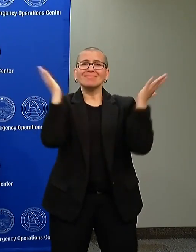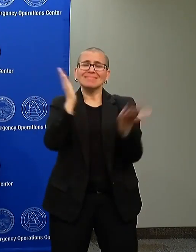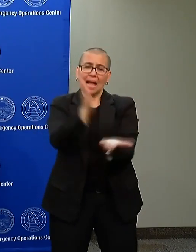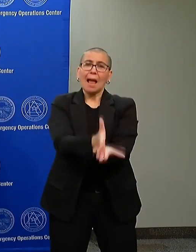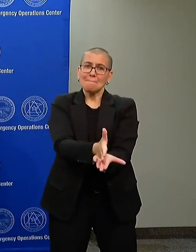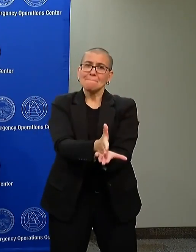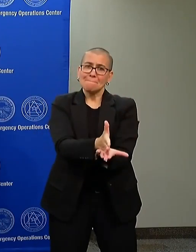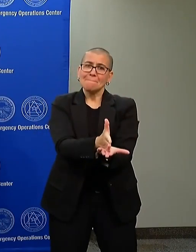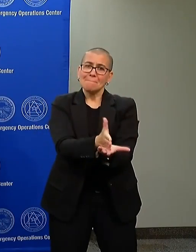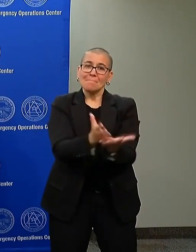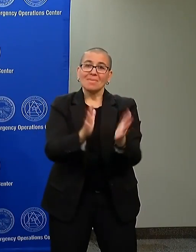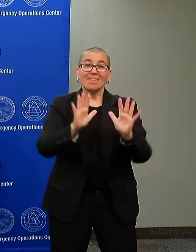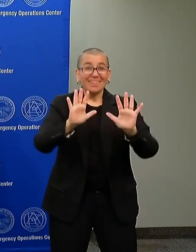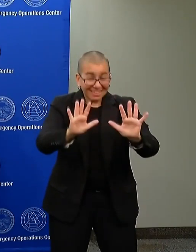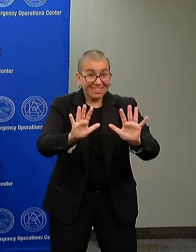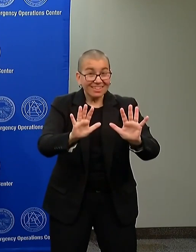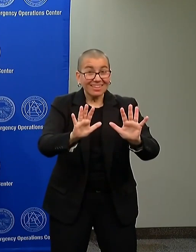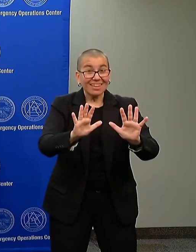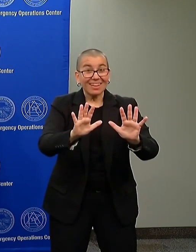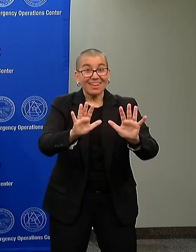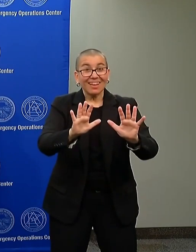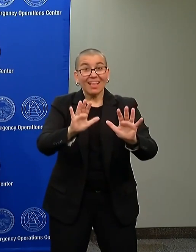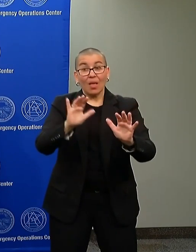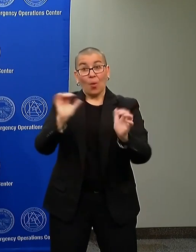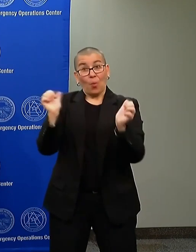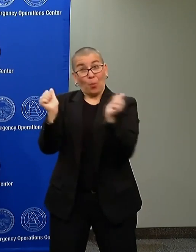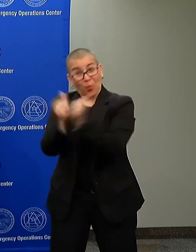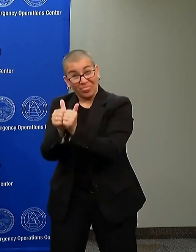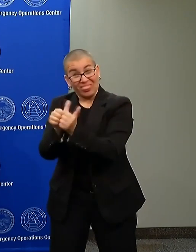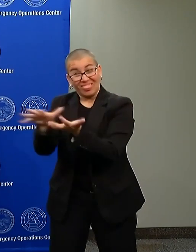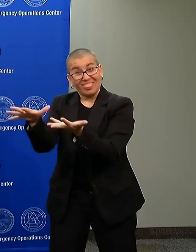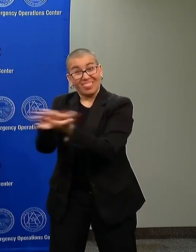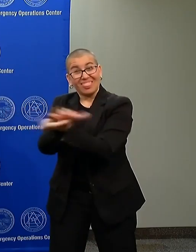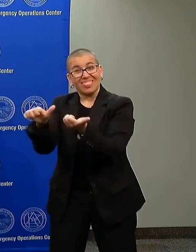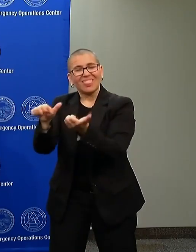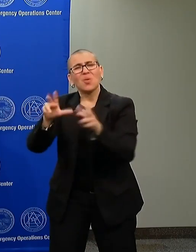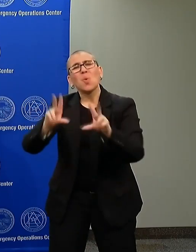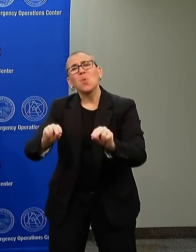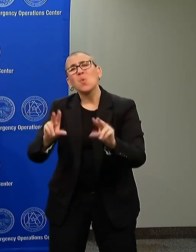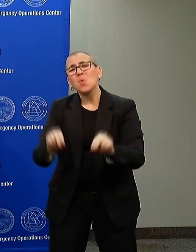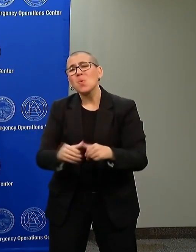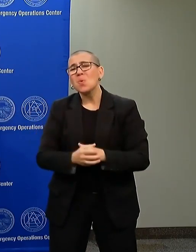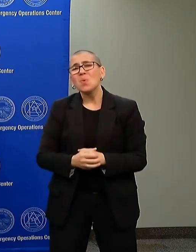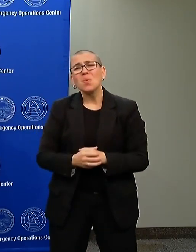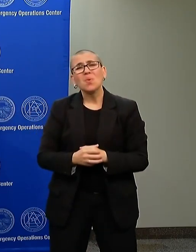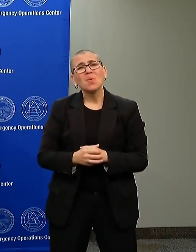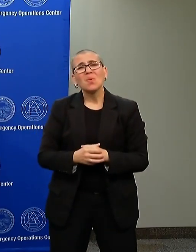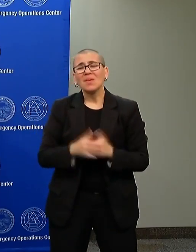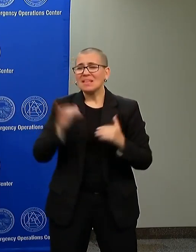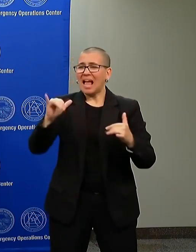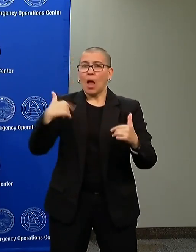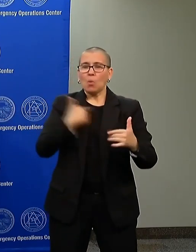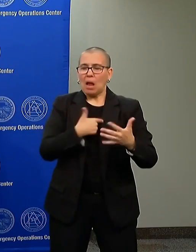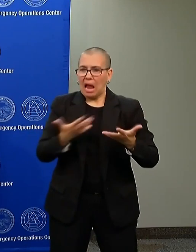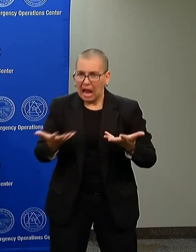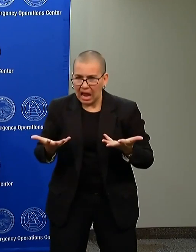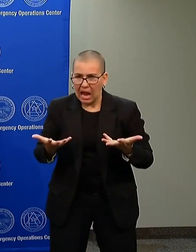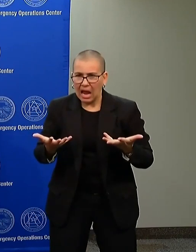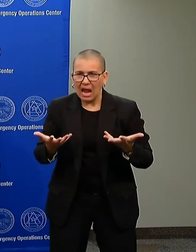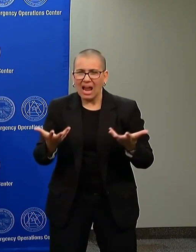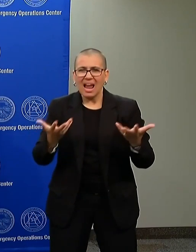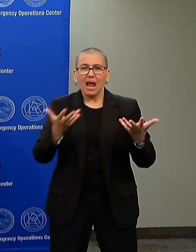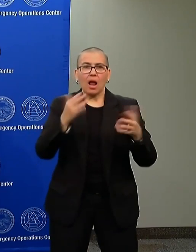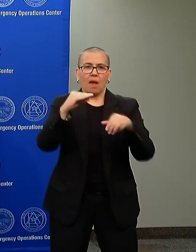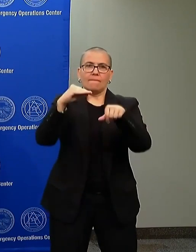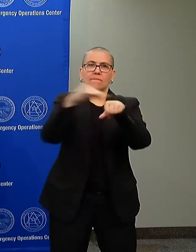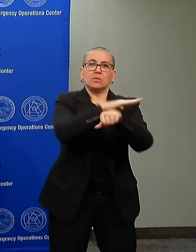at destruction of lives, destruction of property, destruction of livelihood.